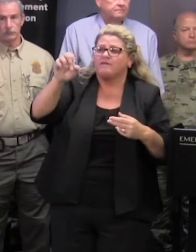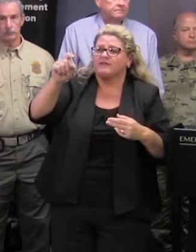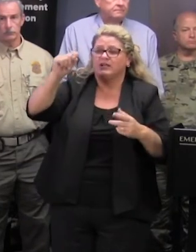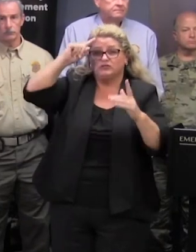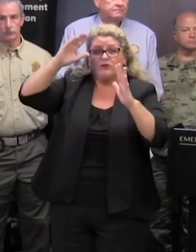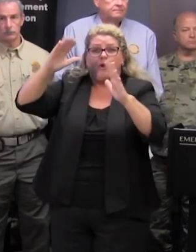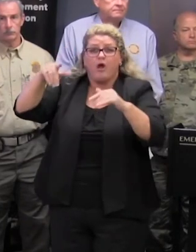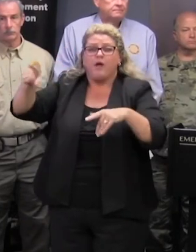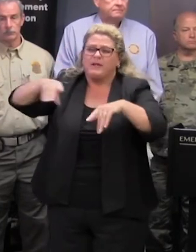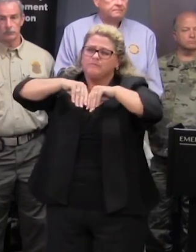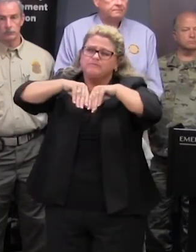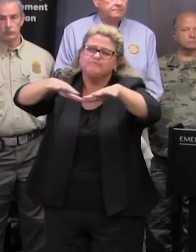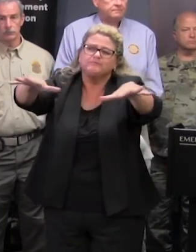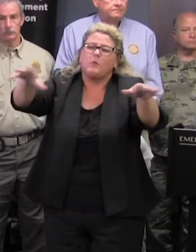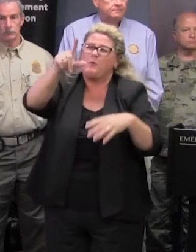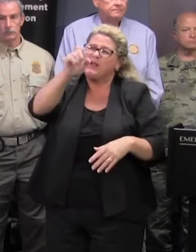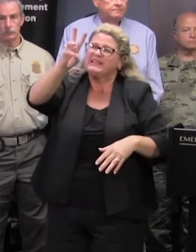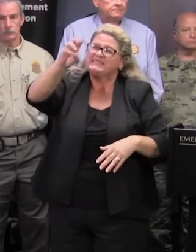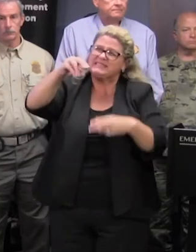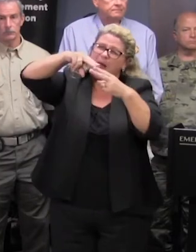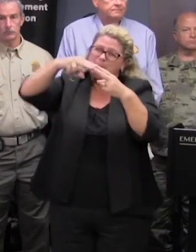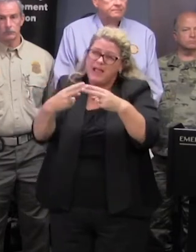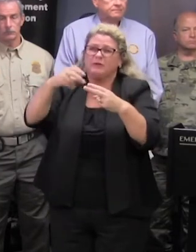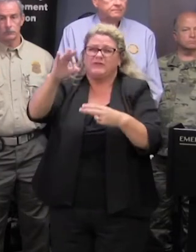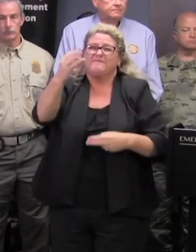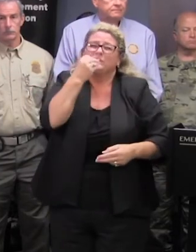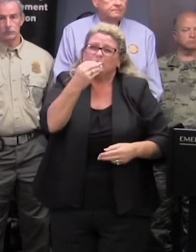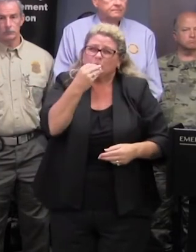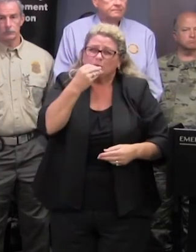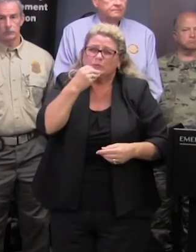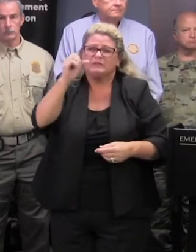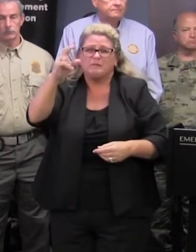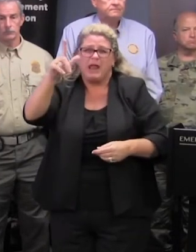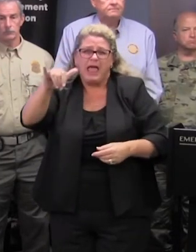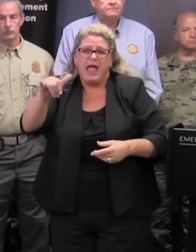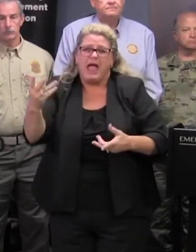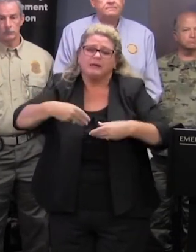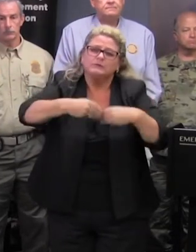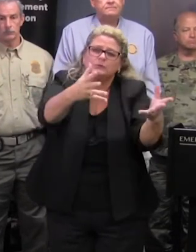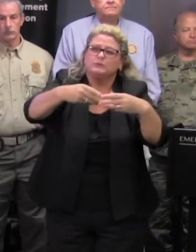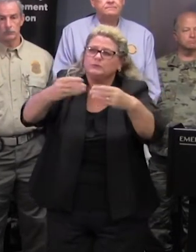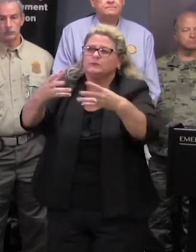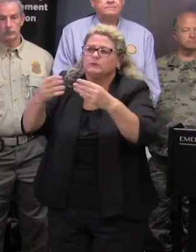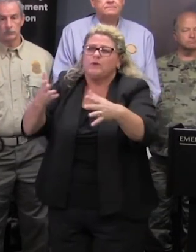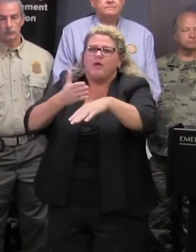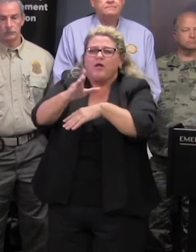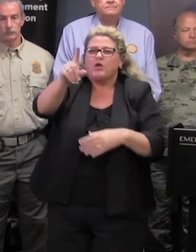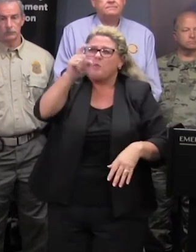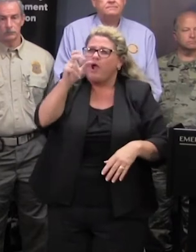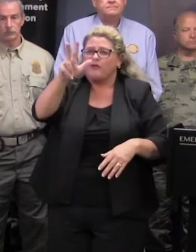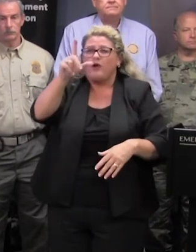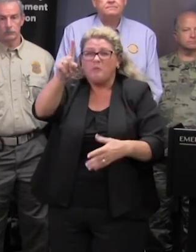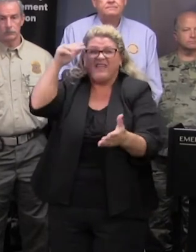distributed over 160 000 pounds of food and supplies as well as provided over 131